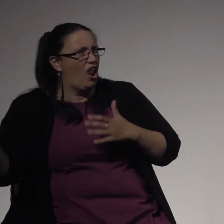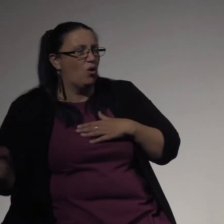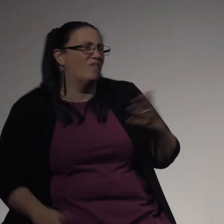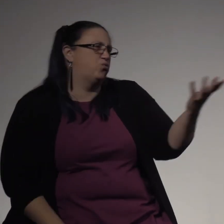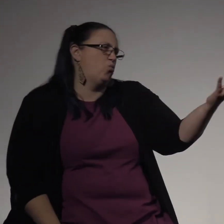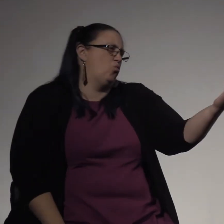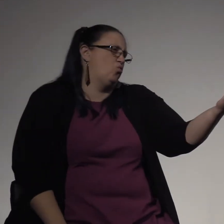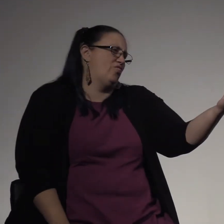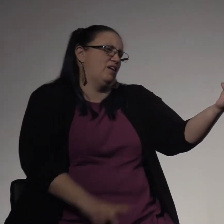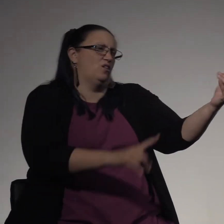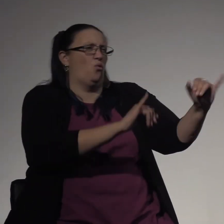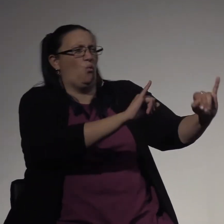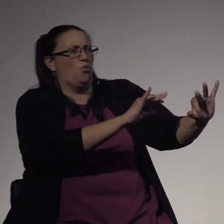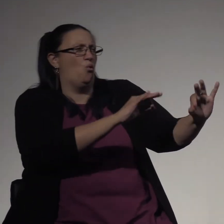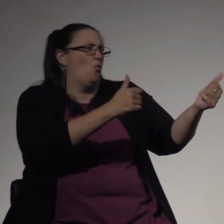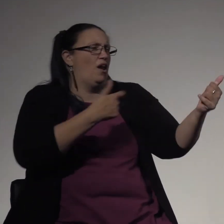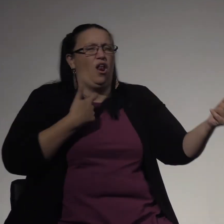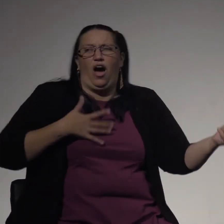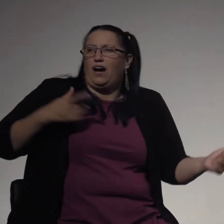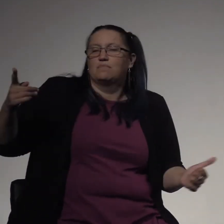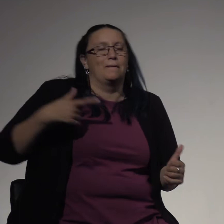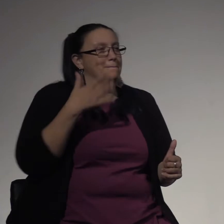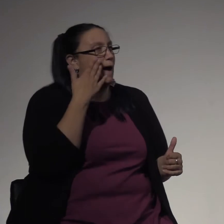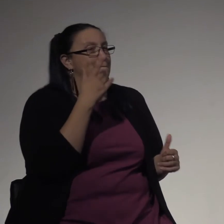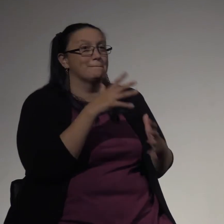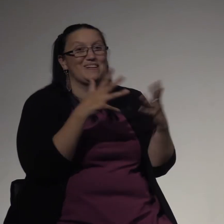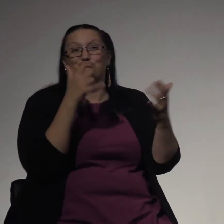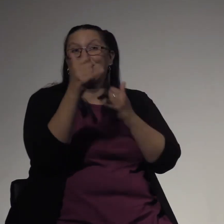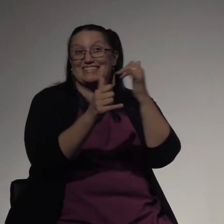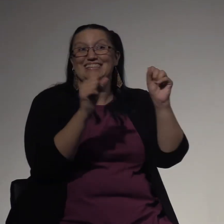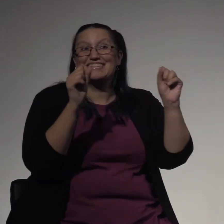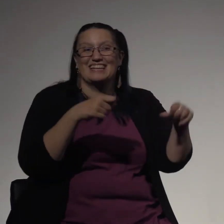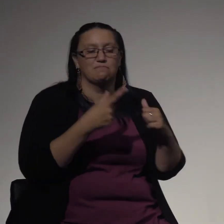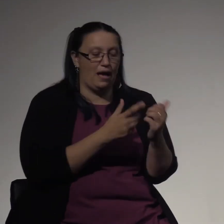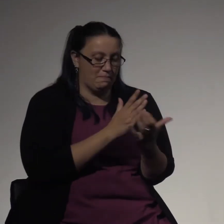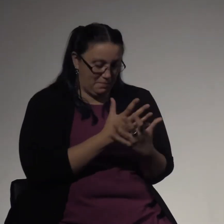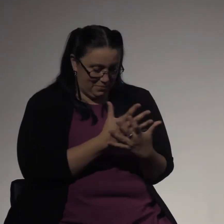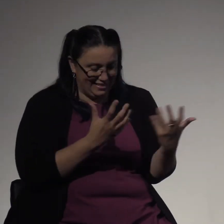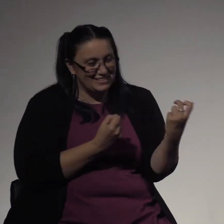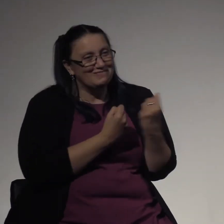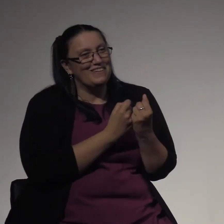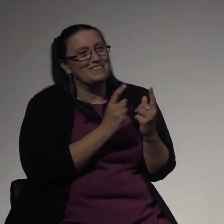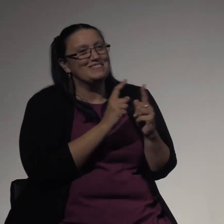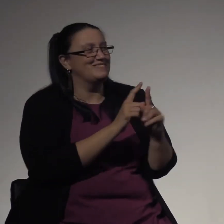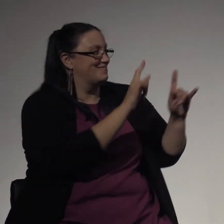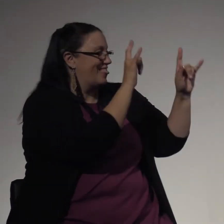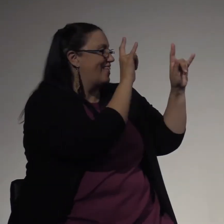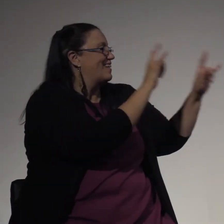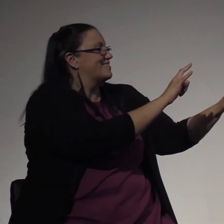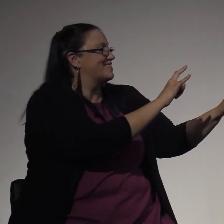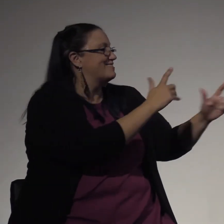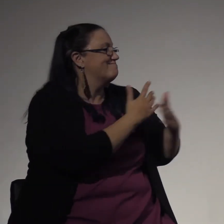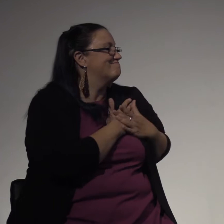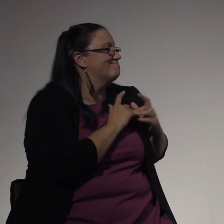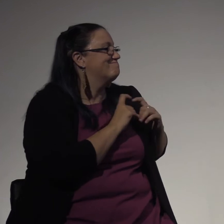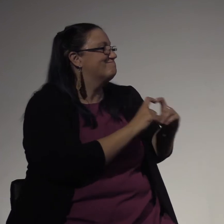like, why are you performing that? That sounded better like that. She's my biggest critique, but also my undoubtedly biggest support. And I adore her and I love her.